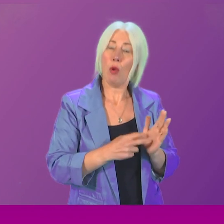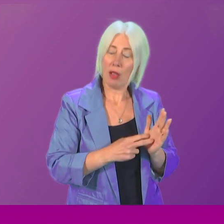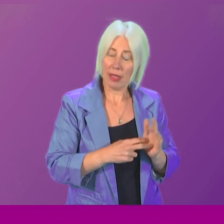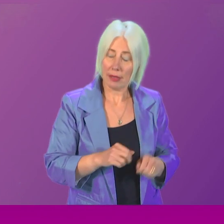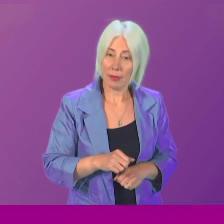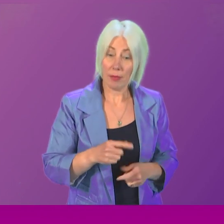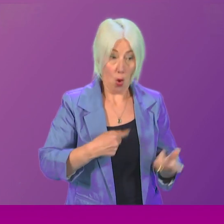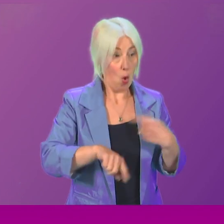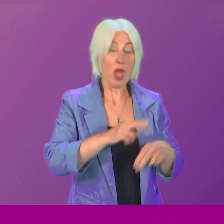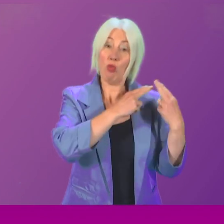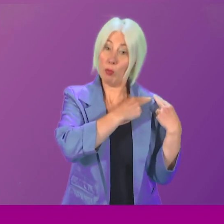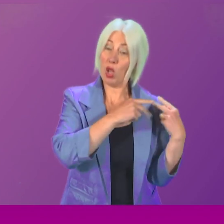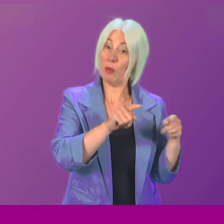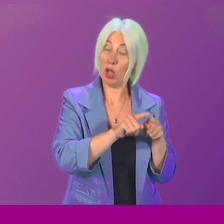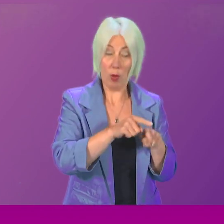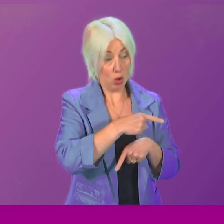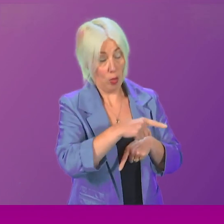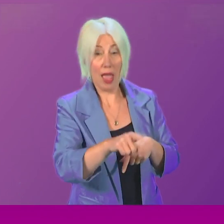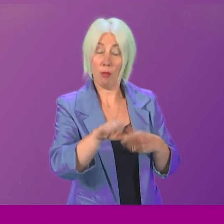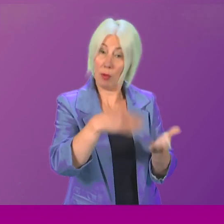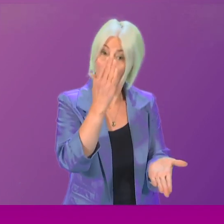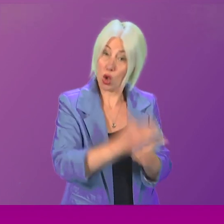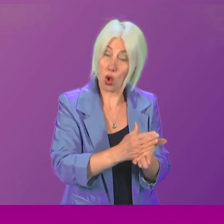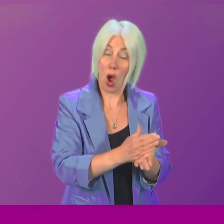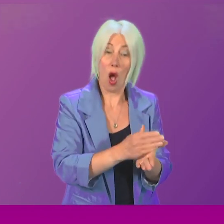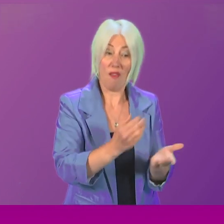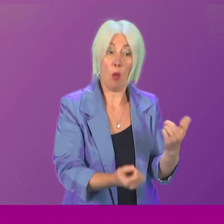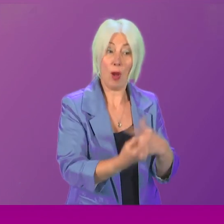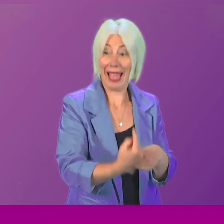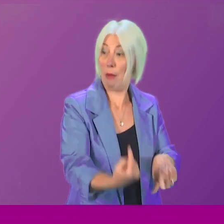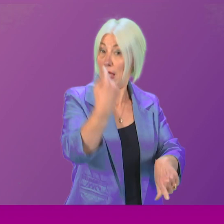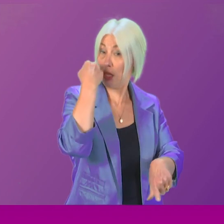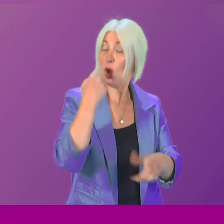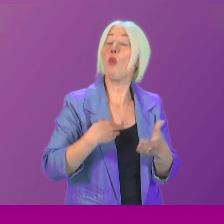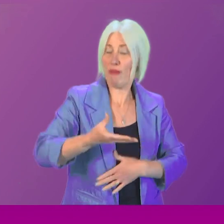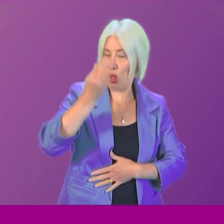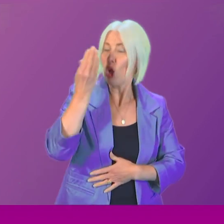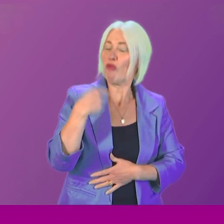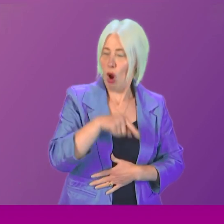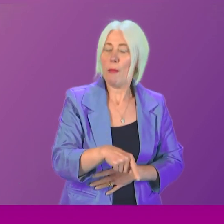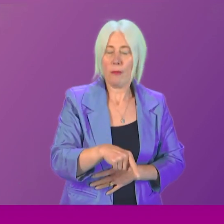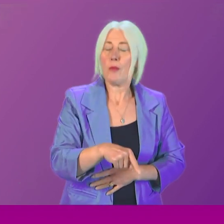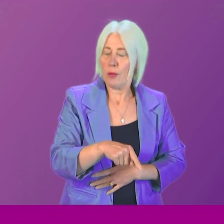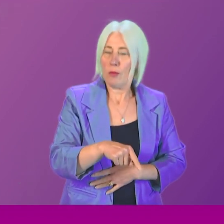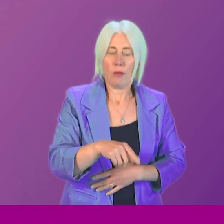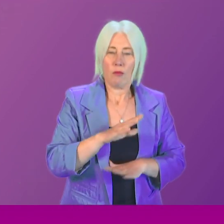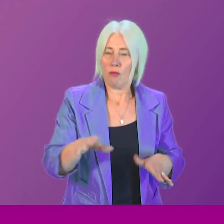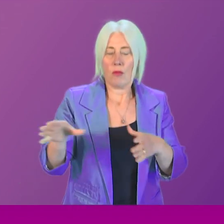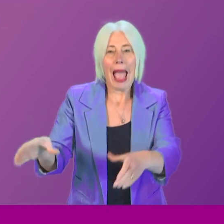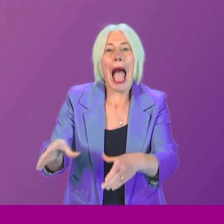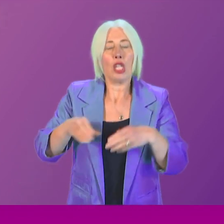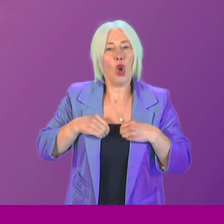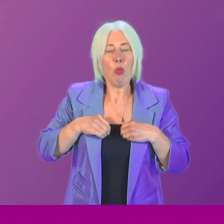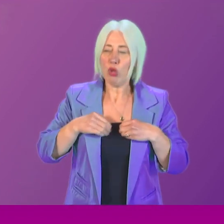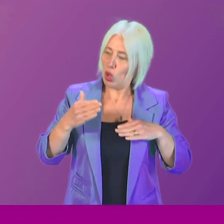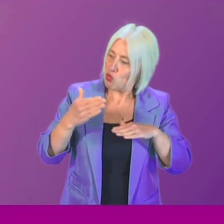have to them, of course, is to provide an assurance that the lessons of this period have been learned. There's no doubt that adoption practices